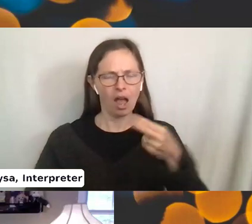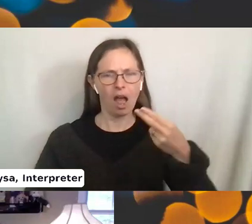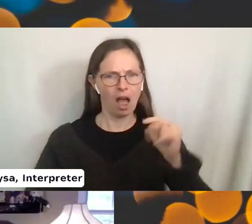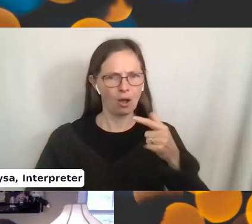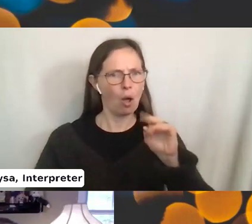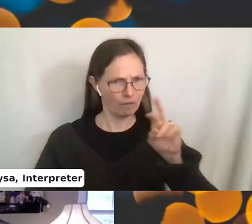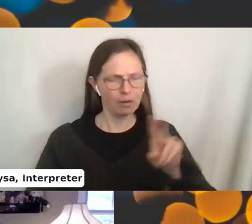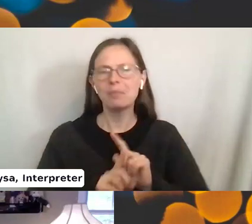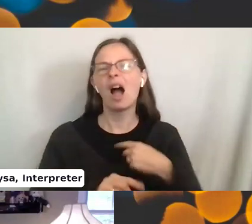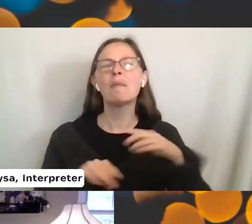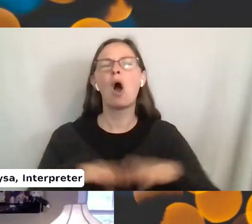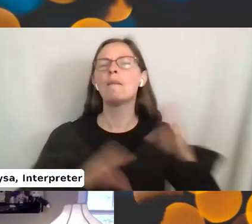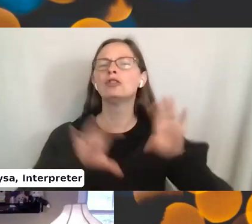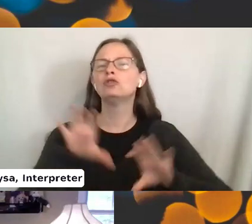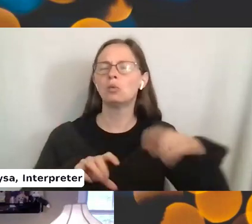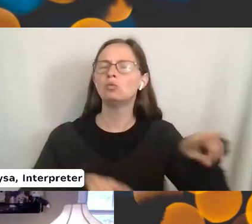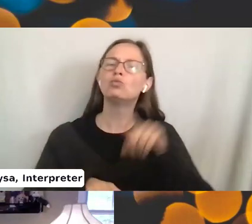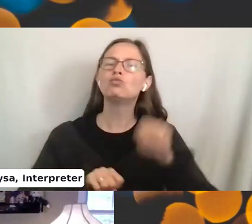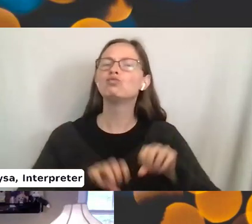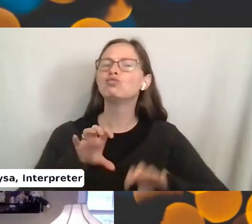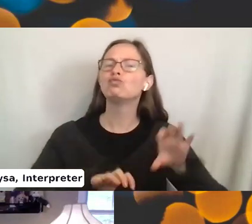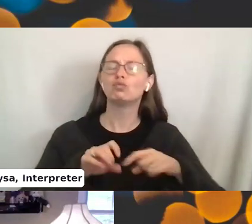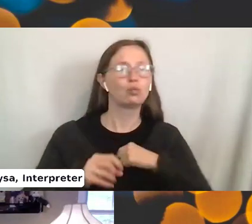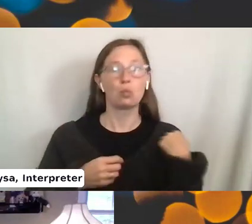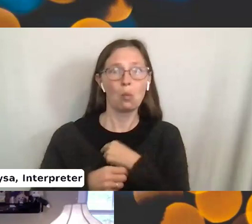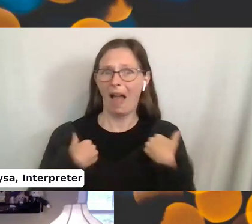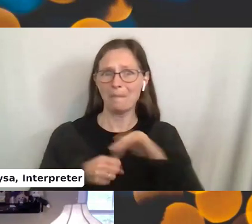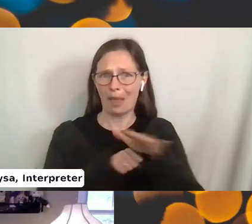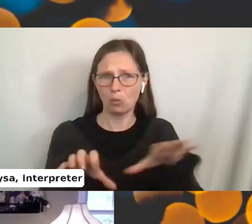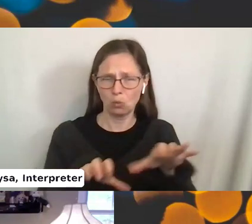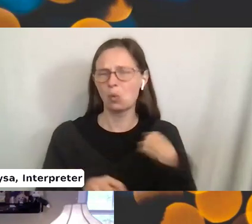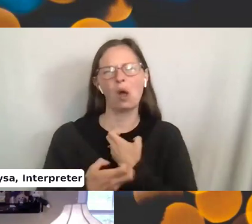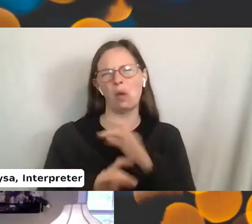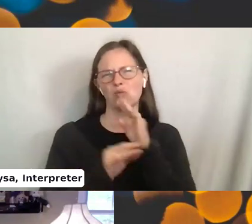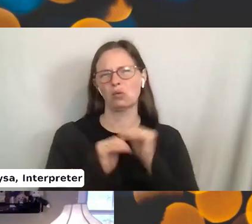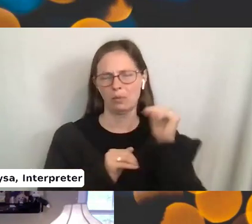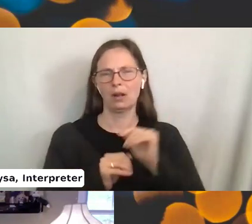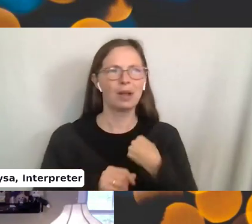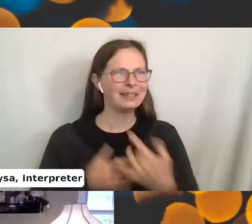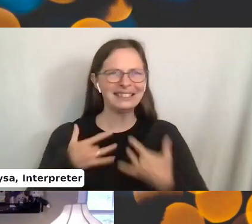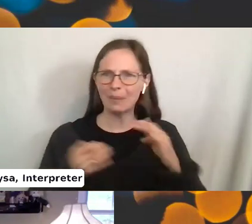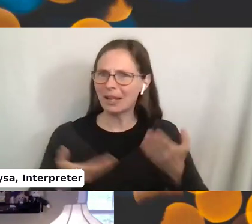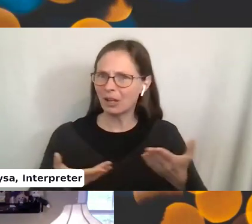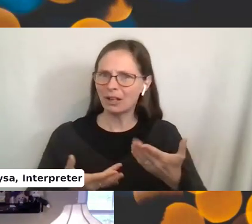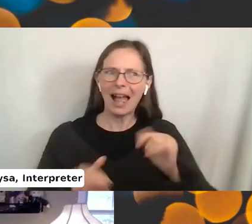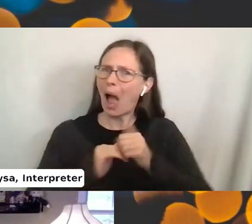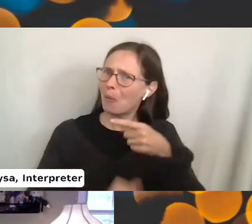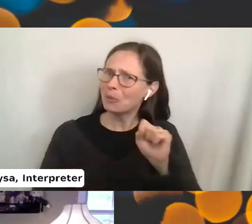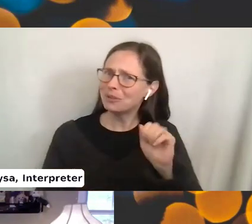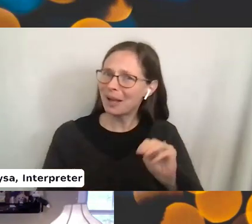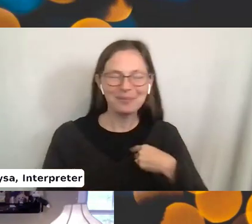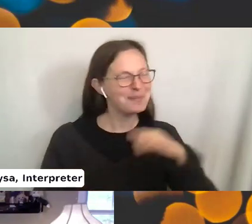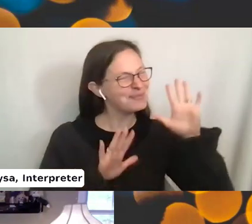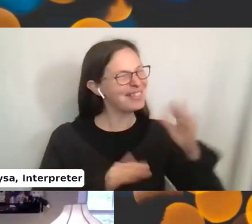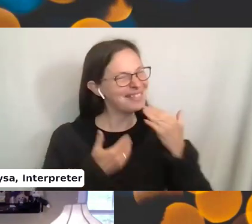and we have a lot to get through today, too, so I don't want to talk too much, but we're very excited to be here. How are you, Sam? I'm great. Thank